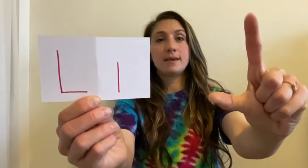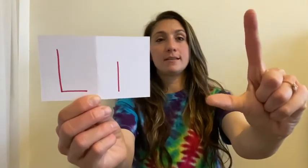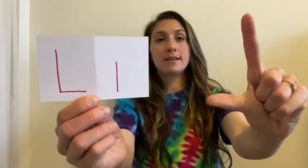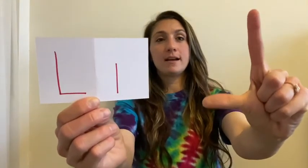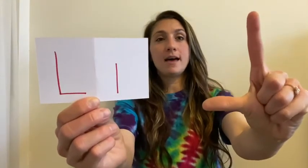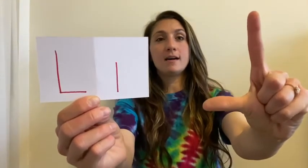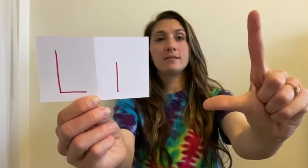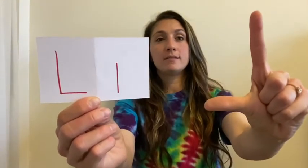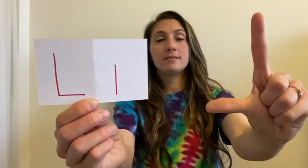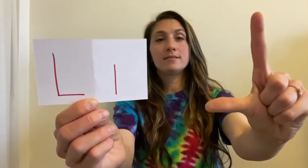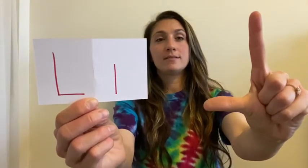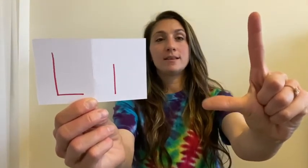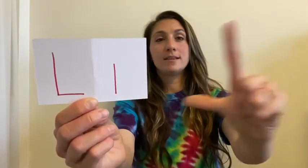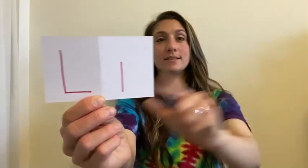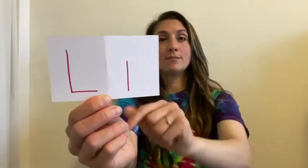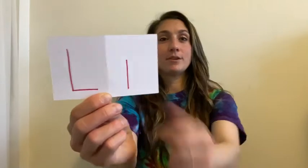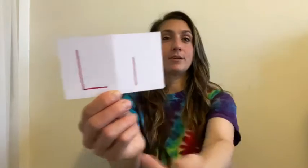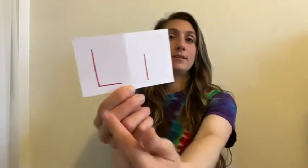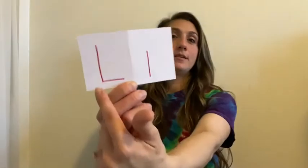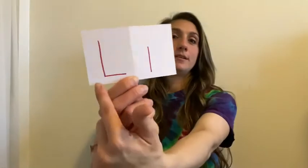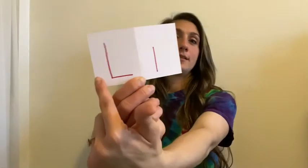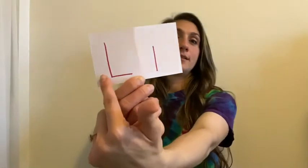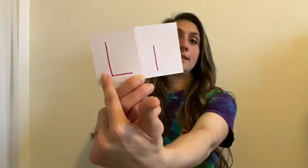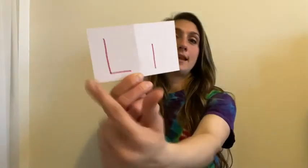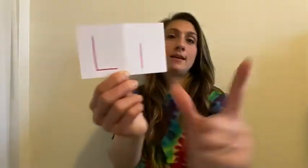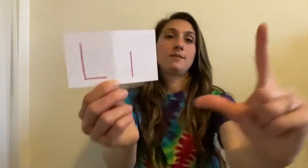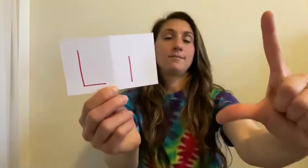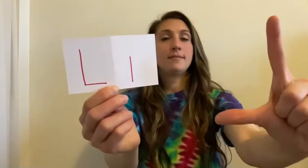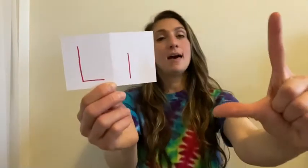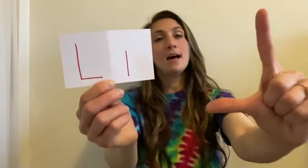the letter L. Looks similar to that L. L.